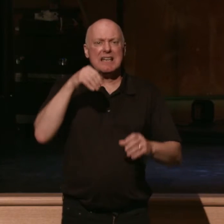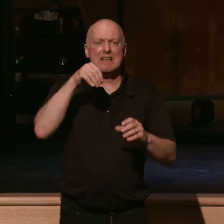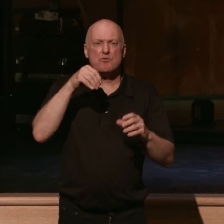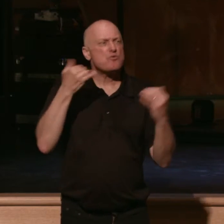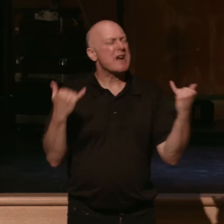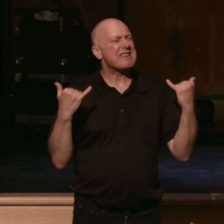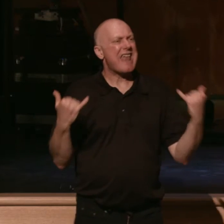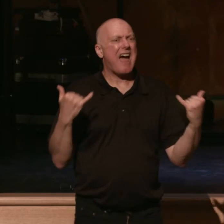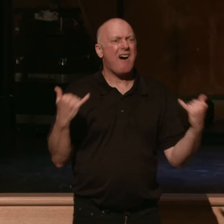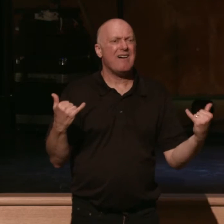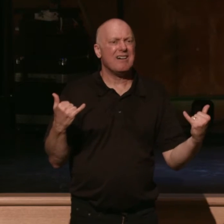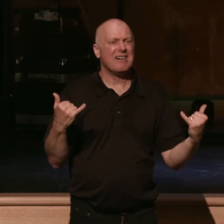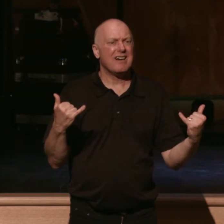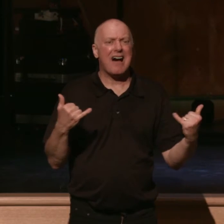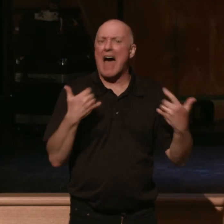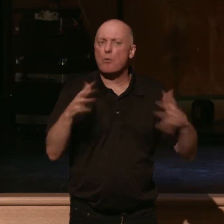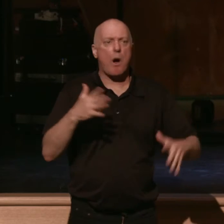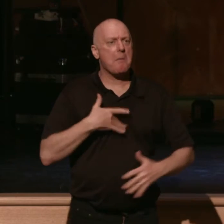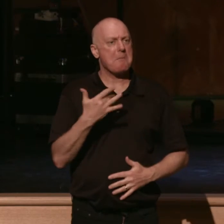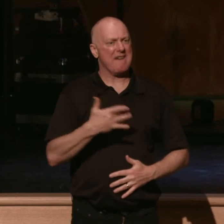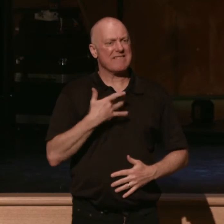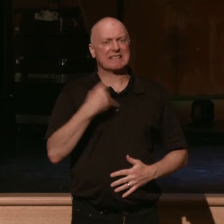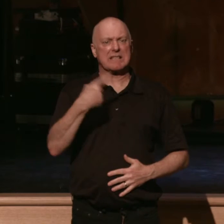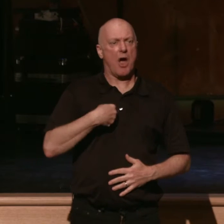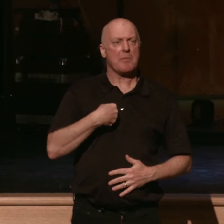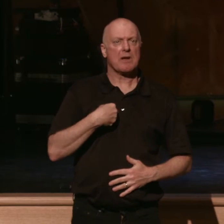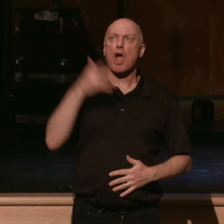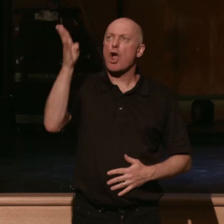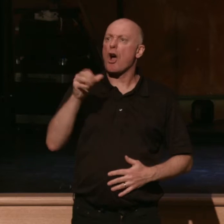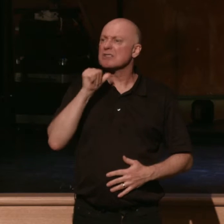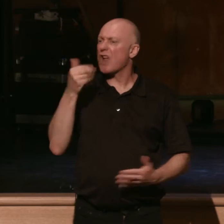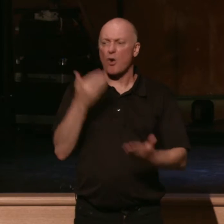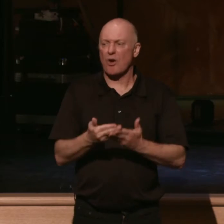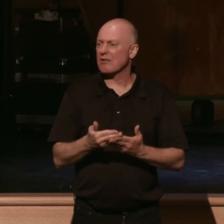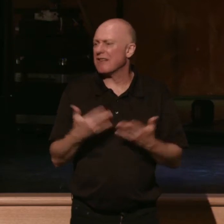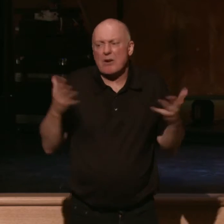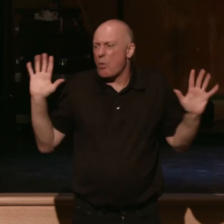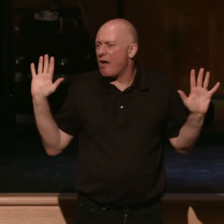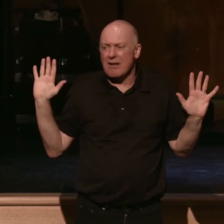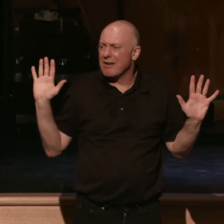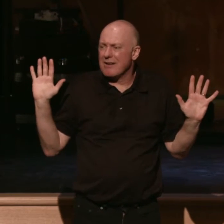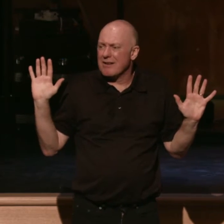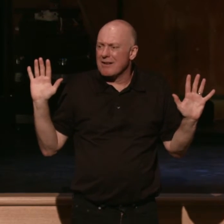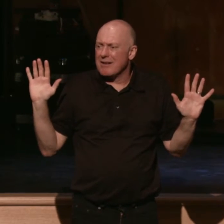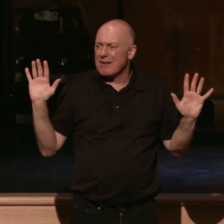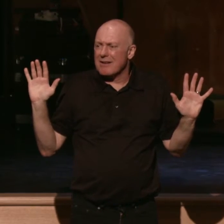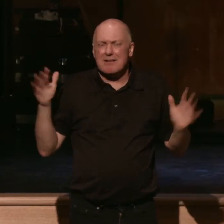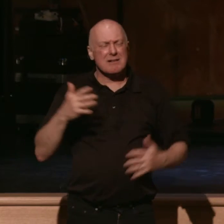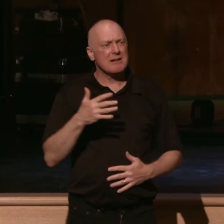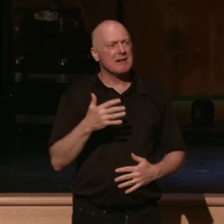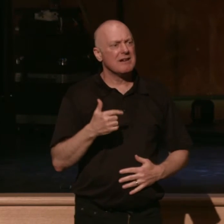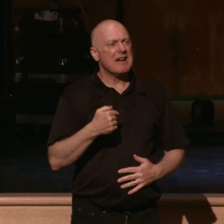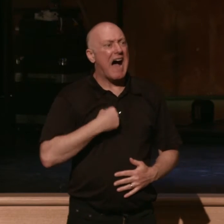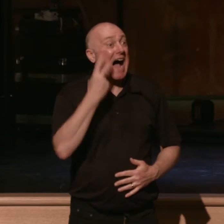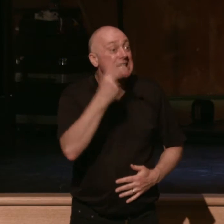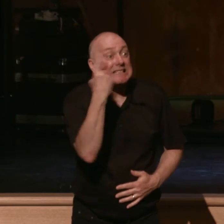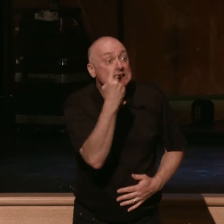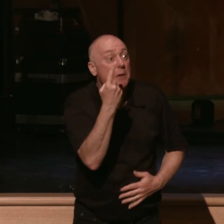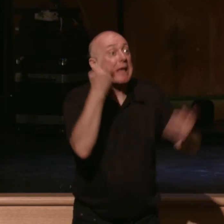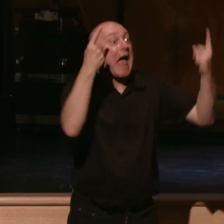to tell me that God is not good. That my seeing something happening in this moment, in this